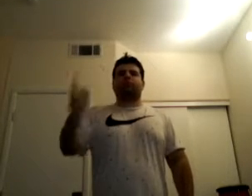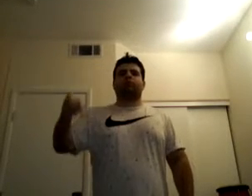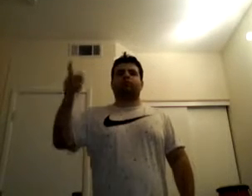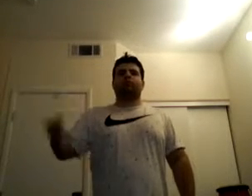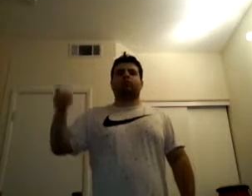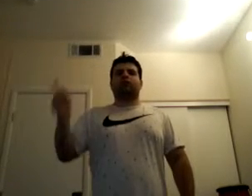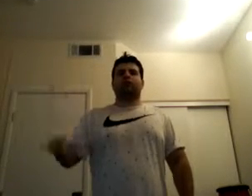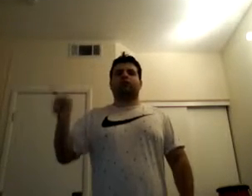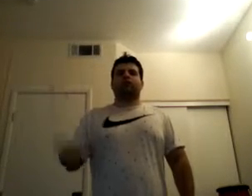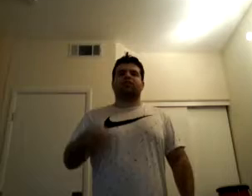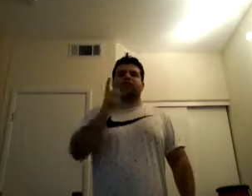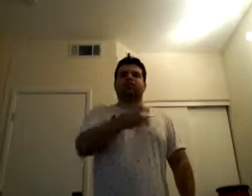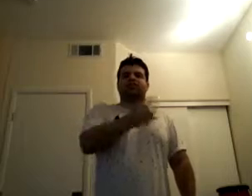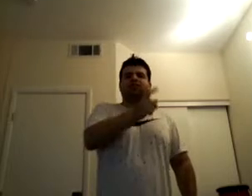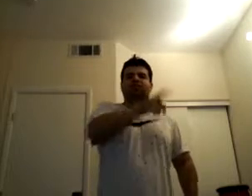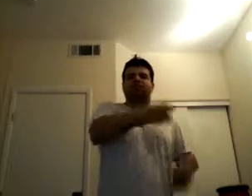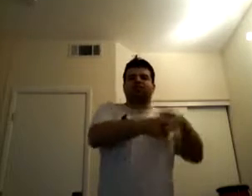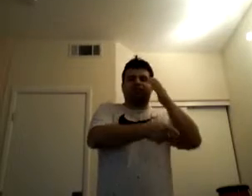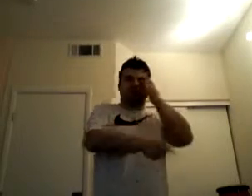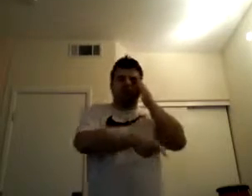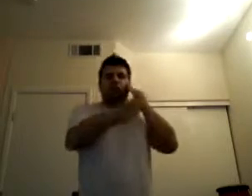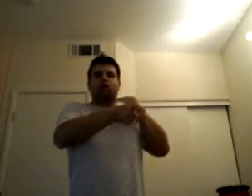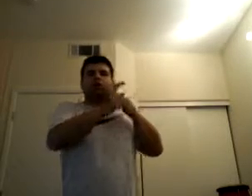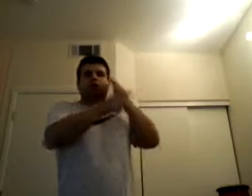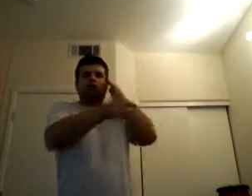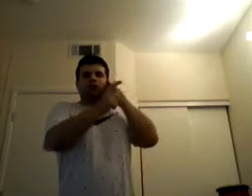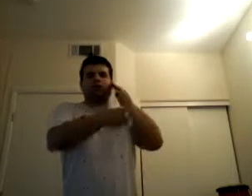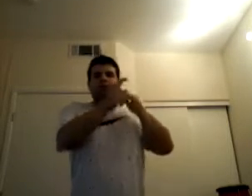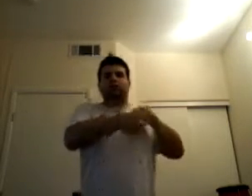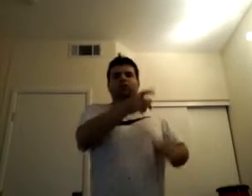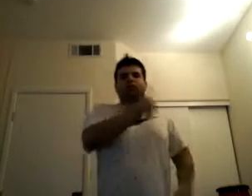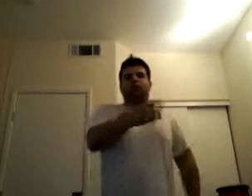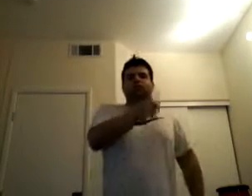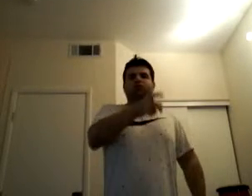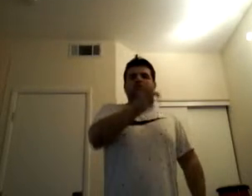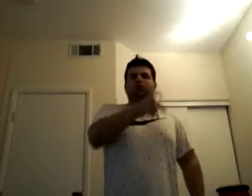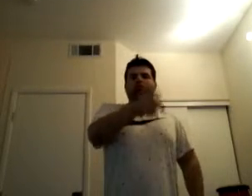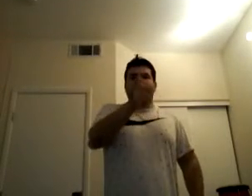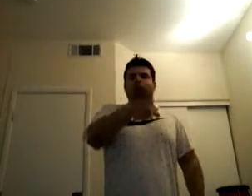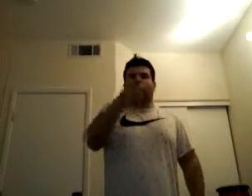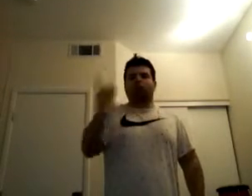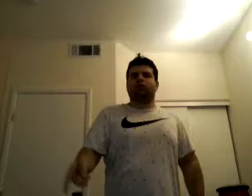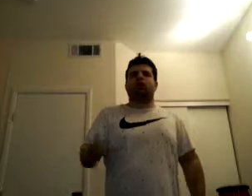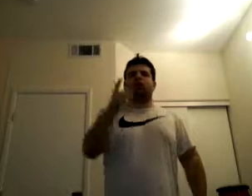Now we're all gonna be Never satisfied searching for more